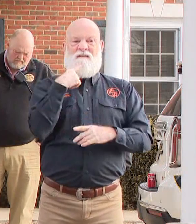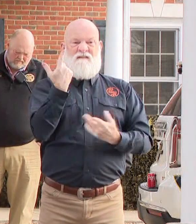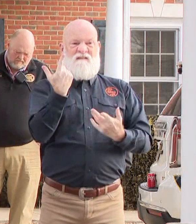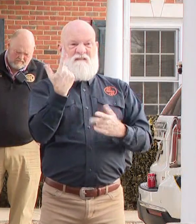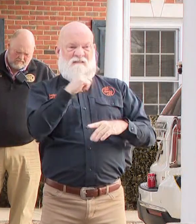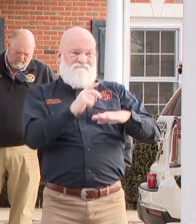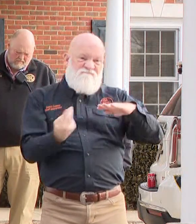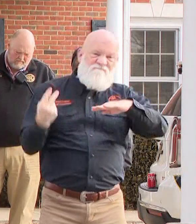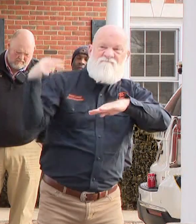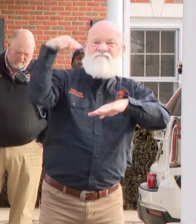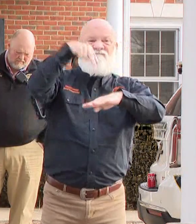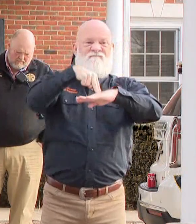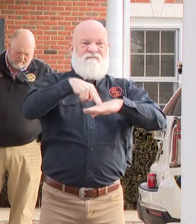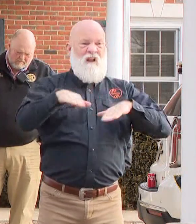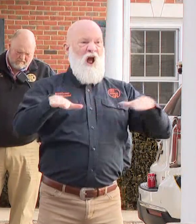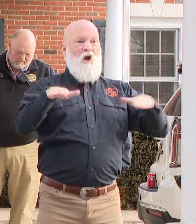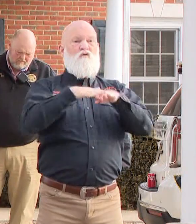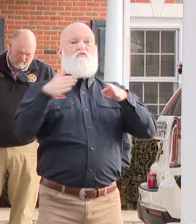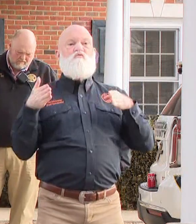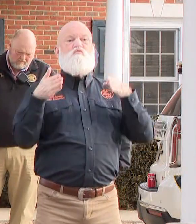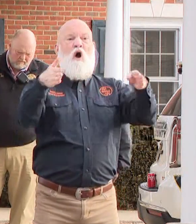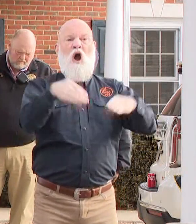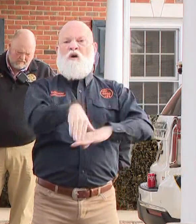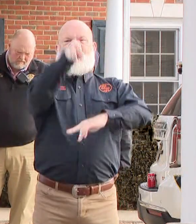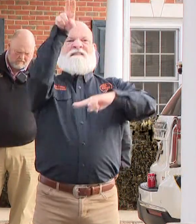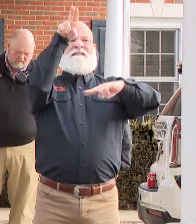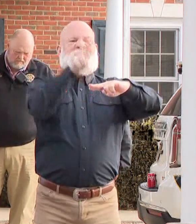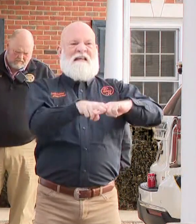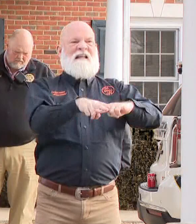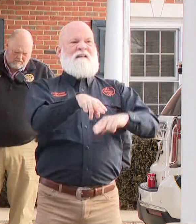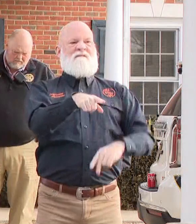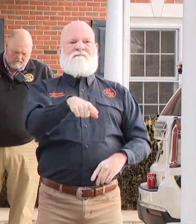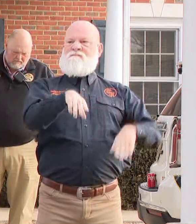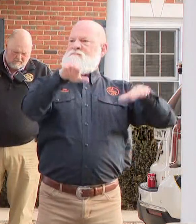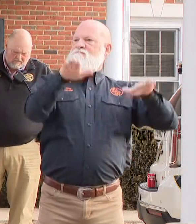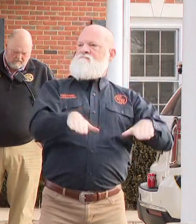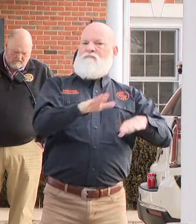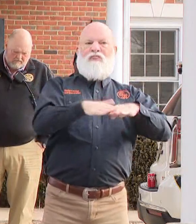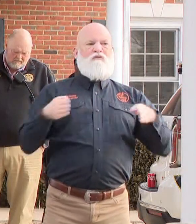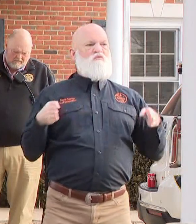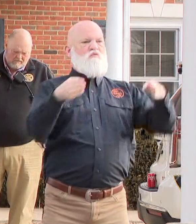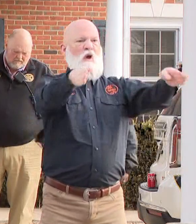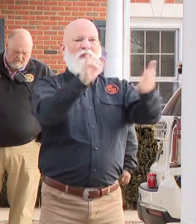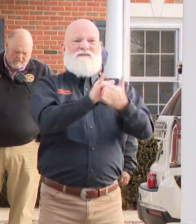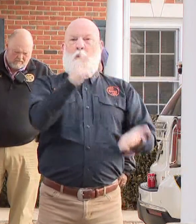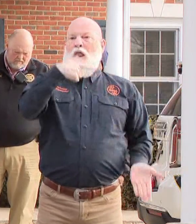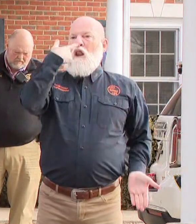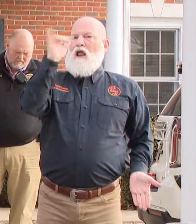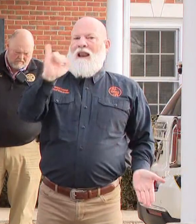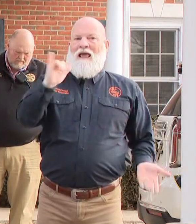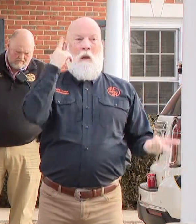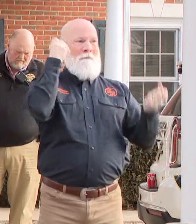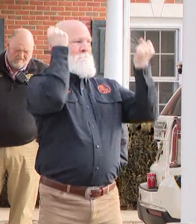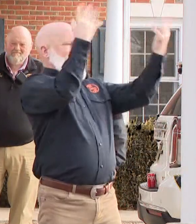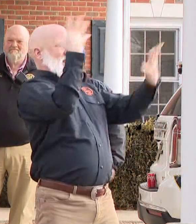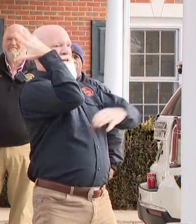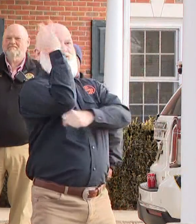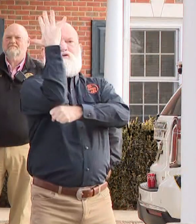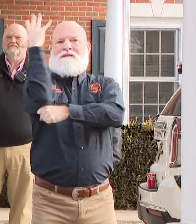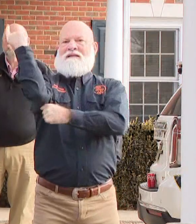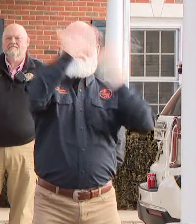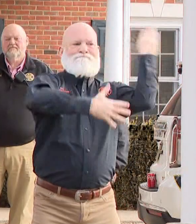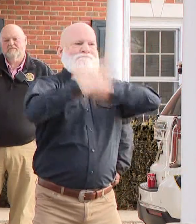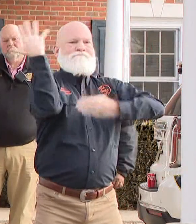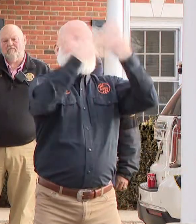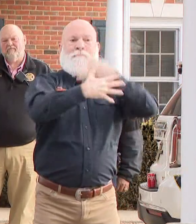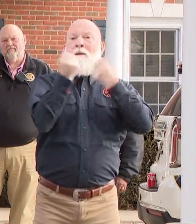families, friends, and neighbors who lost their homes, their businesses, and many within our community who have had